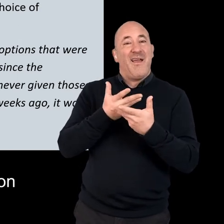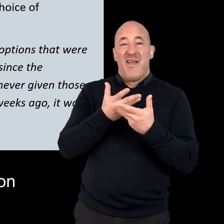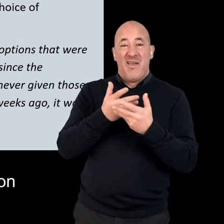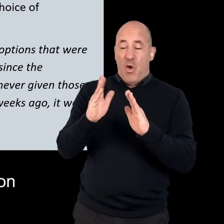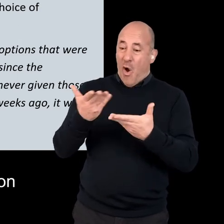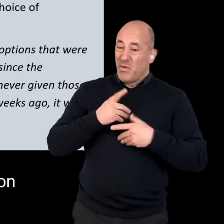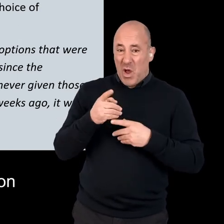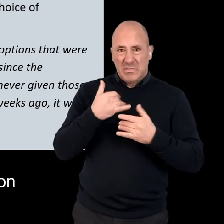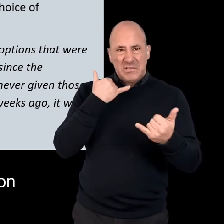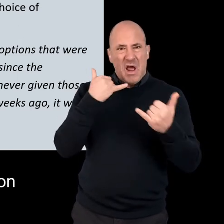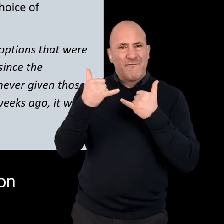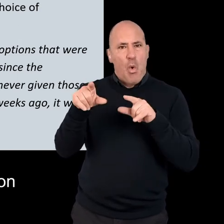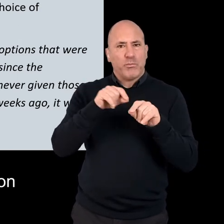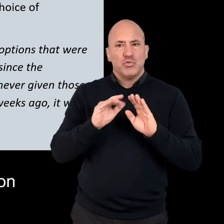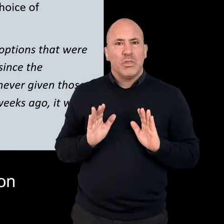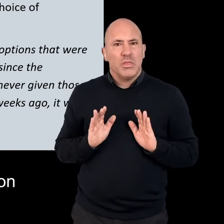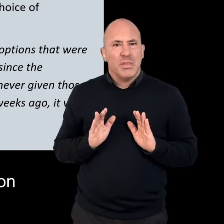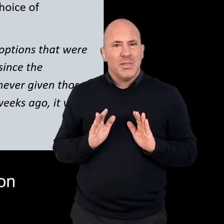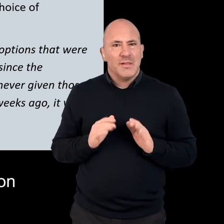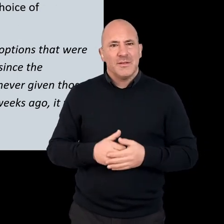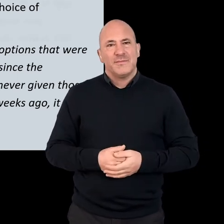it was only the telephone option that was mentioned.